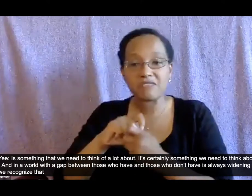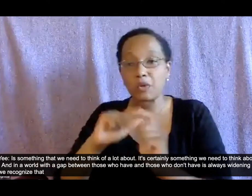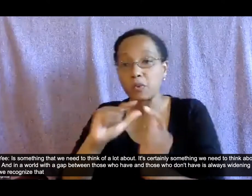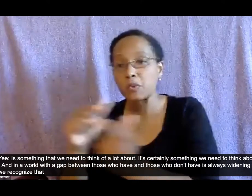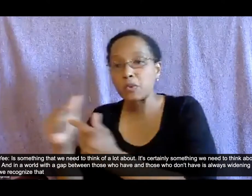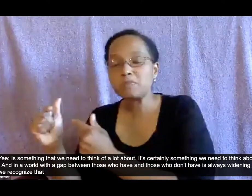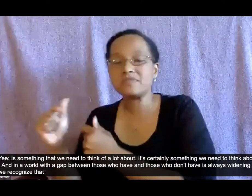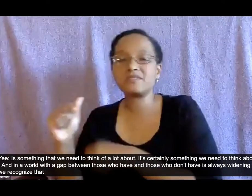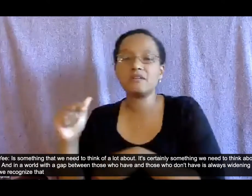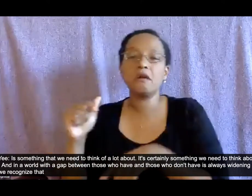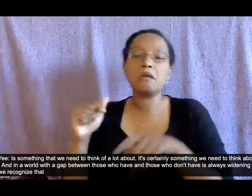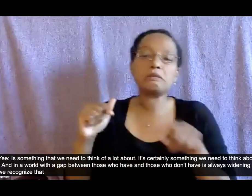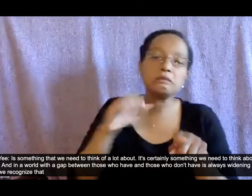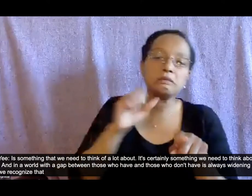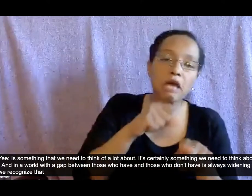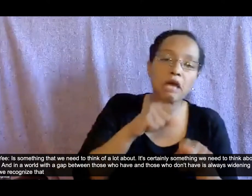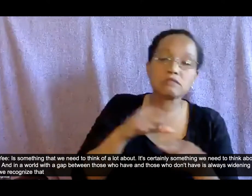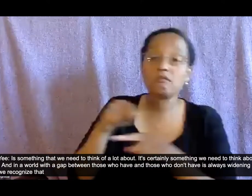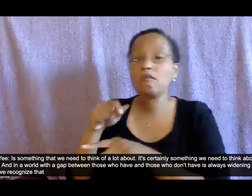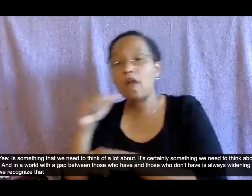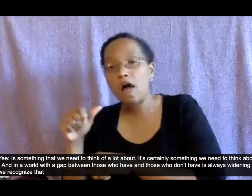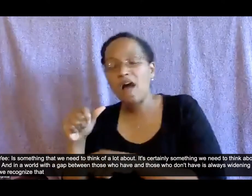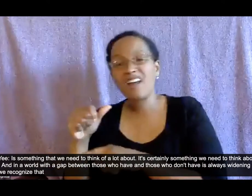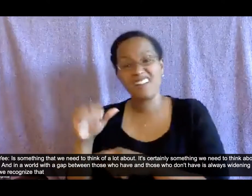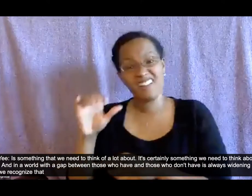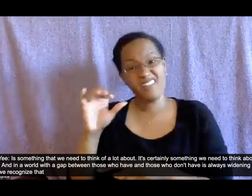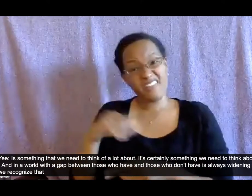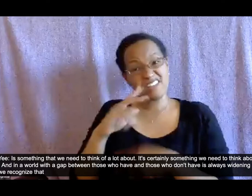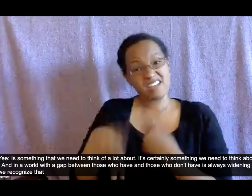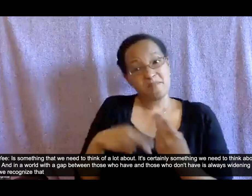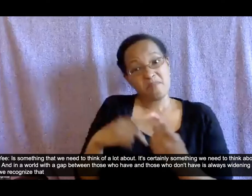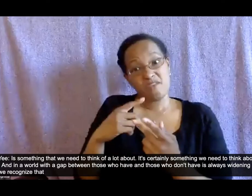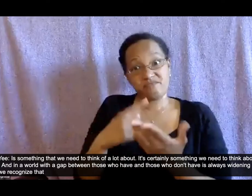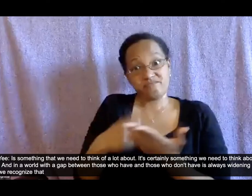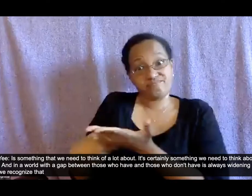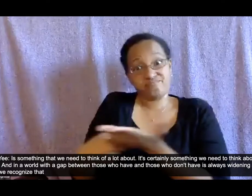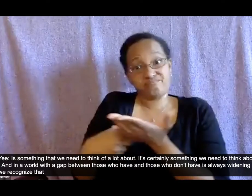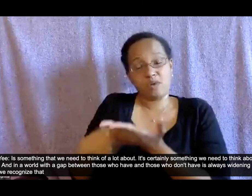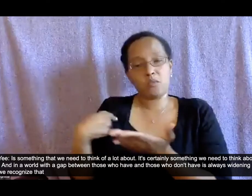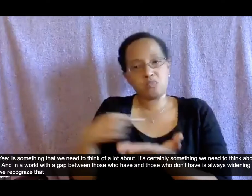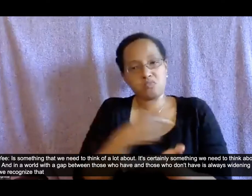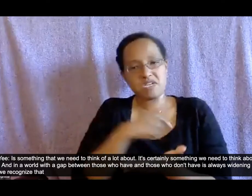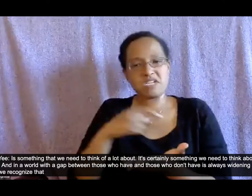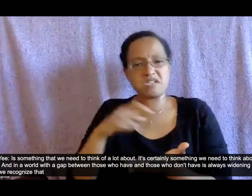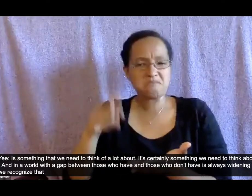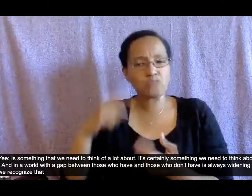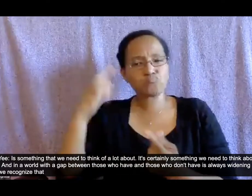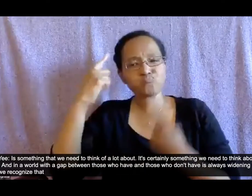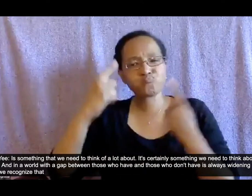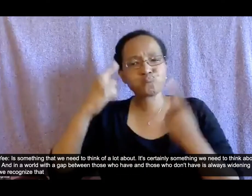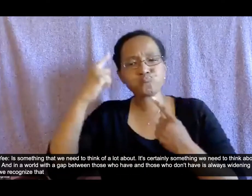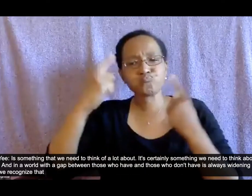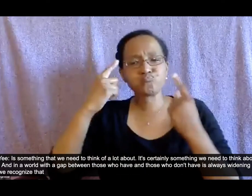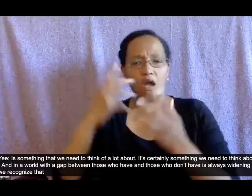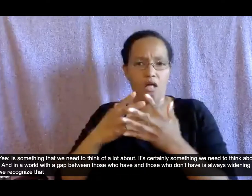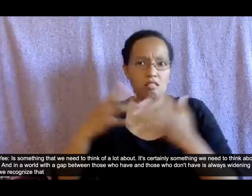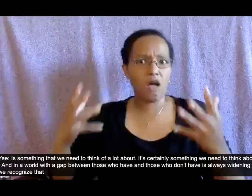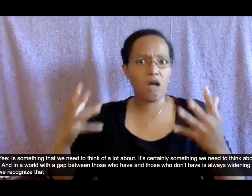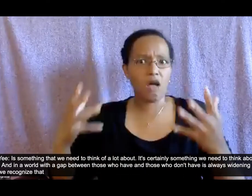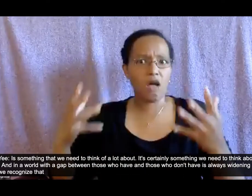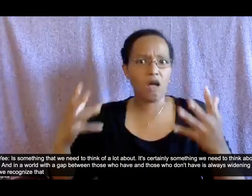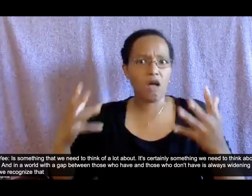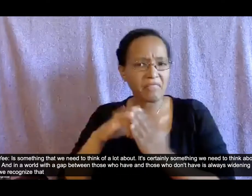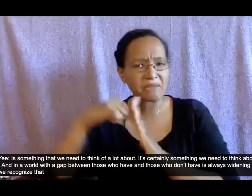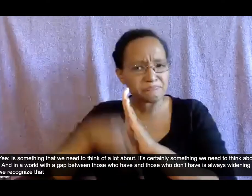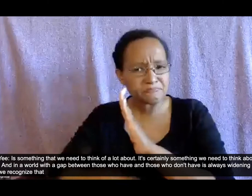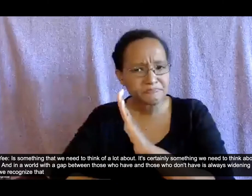something that we need to think a lot about um it's certainly something we need to think about in in a country where and in a world